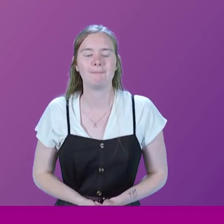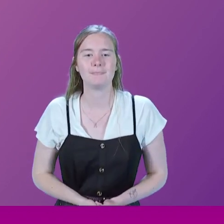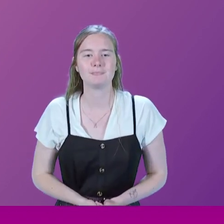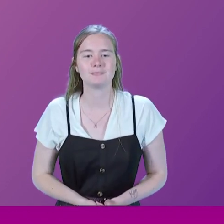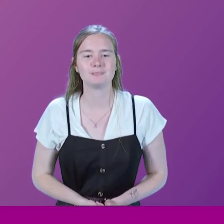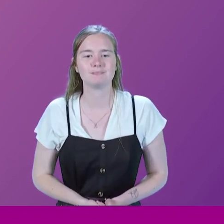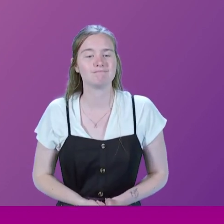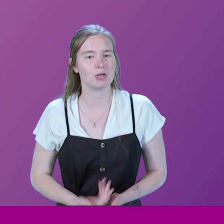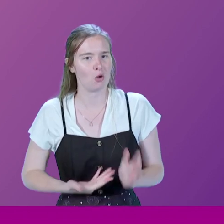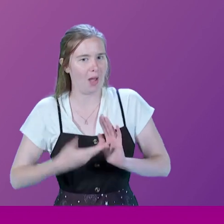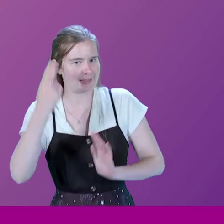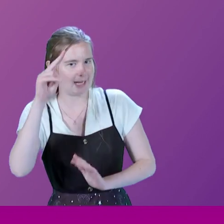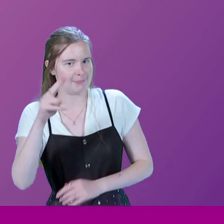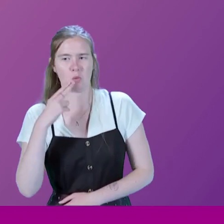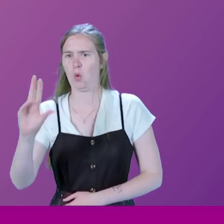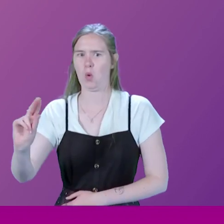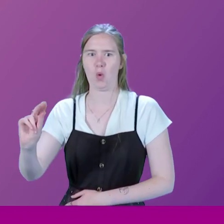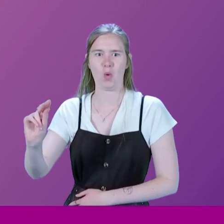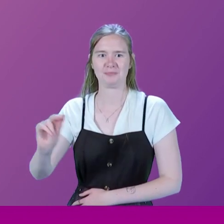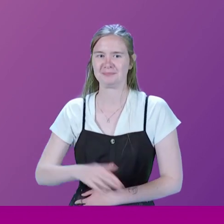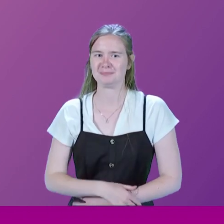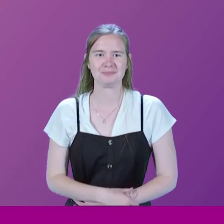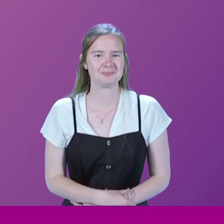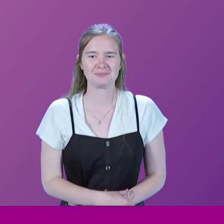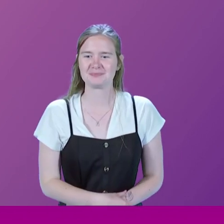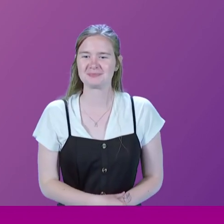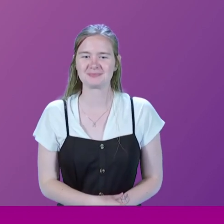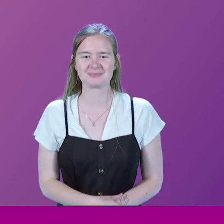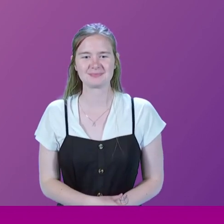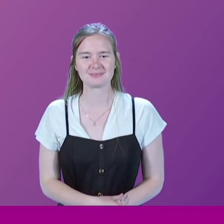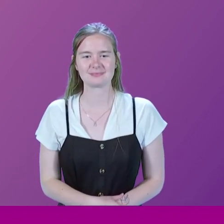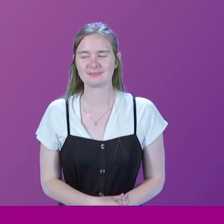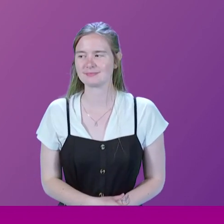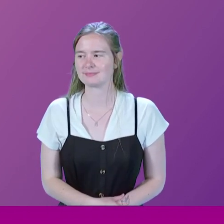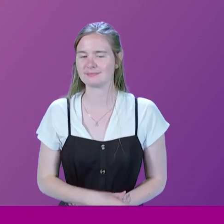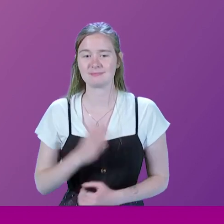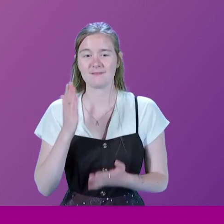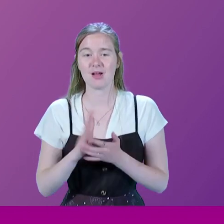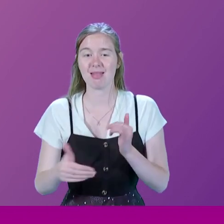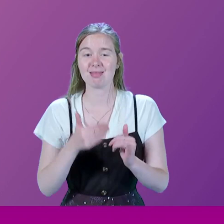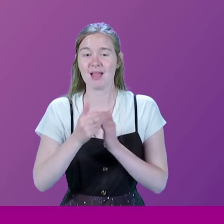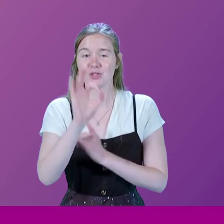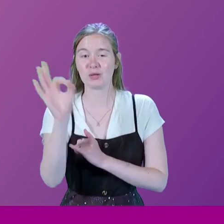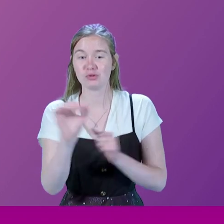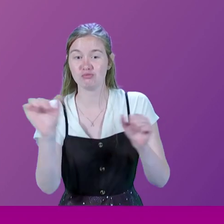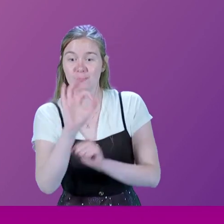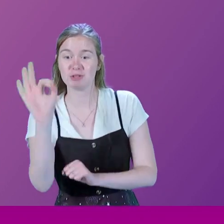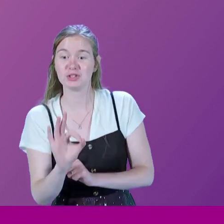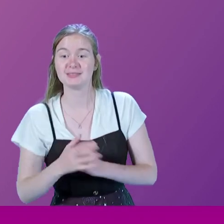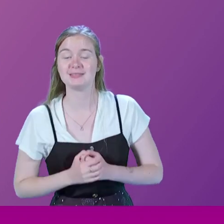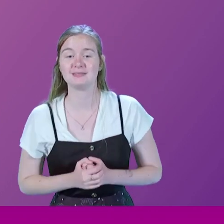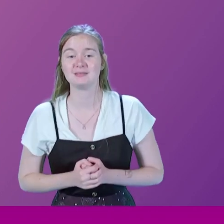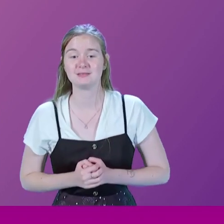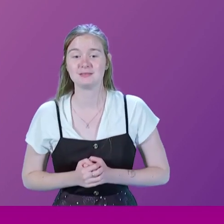Not naming any names, though, I see. No, I won't. Okay. And if we could have a very last question, brief question. The lady back there. Yes.